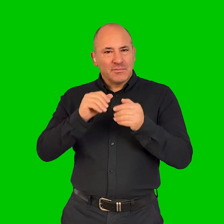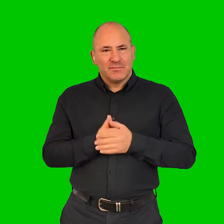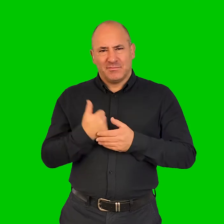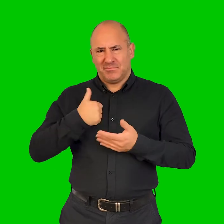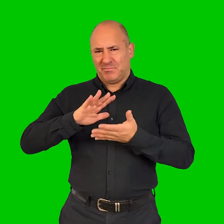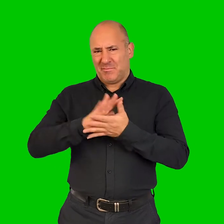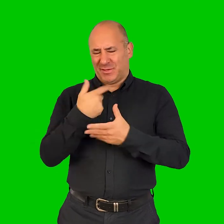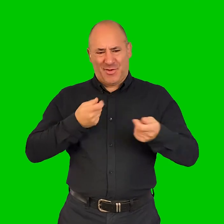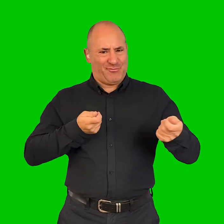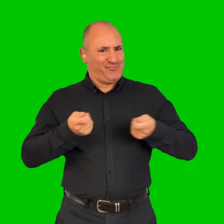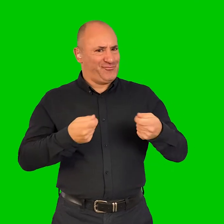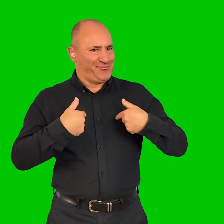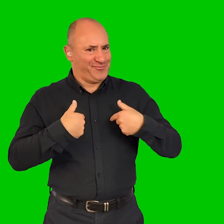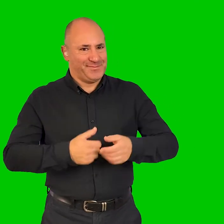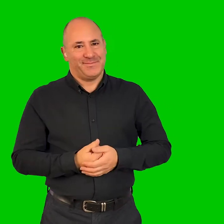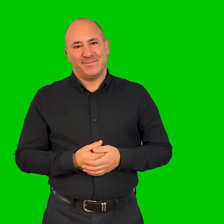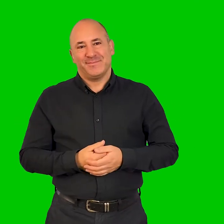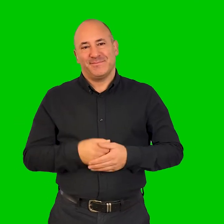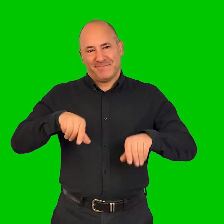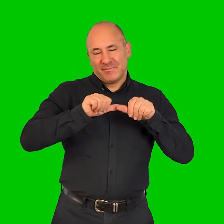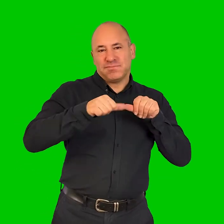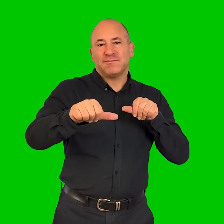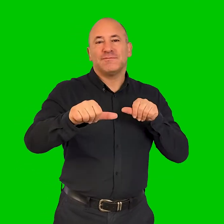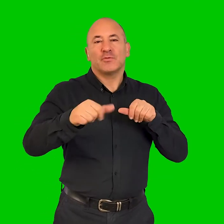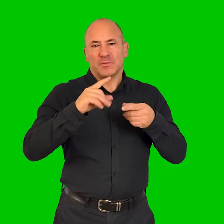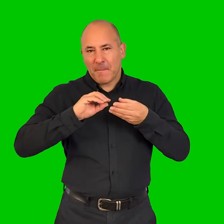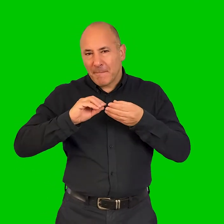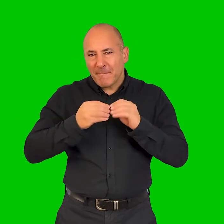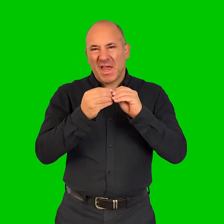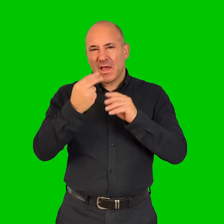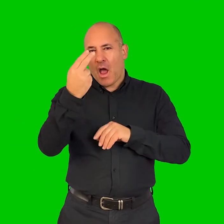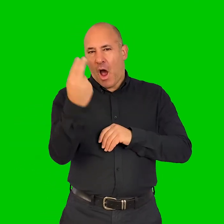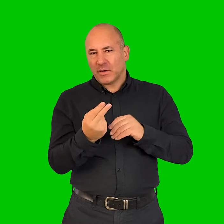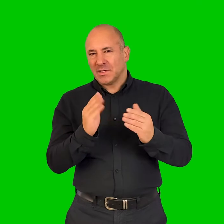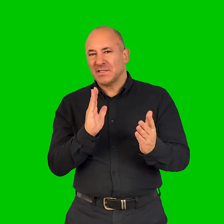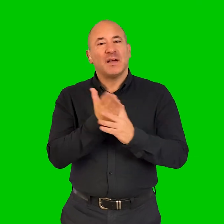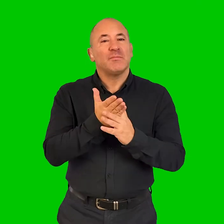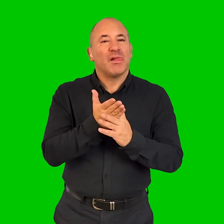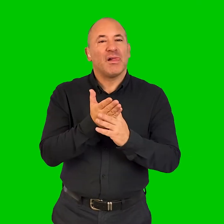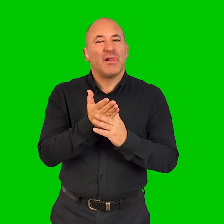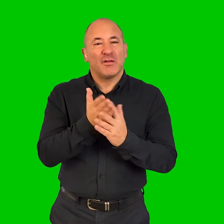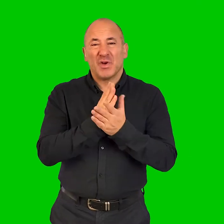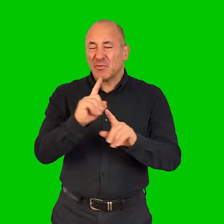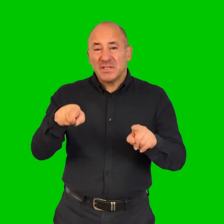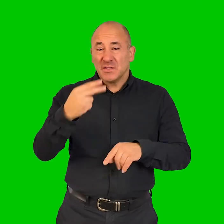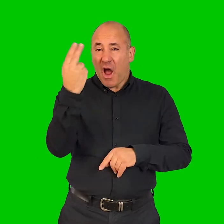I've got the pleasure of hosting. This series is called Making Art Accessible. So it's about making art,